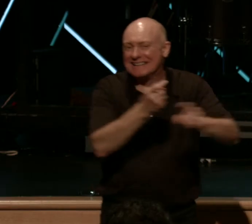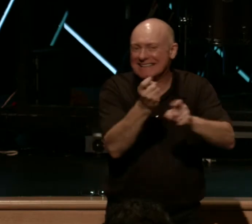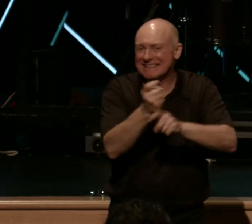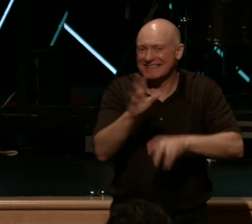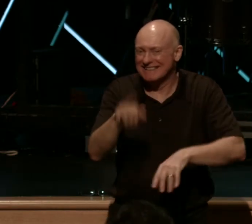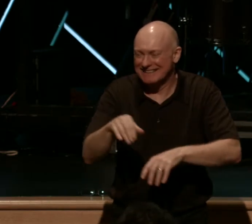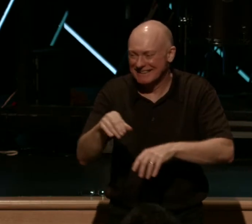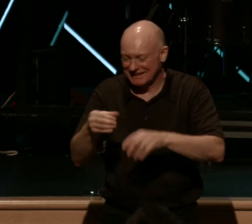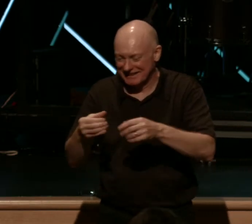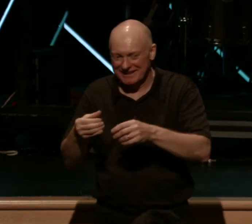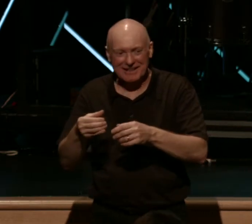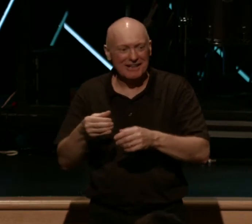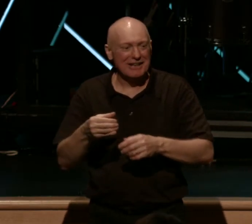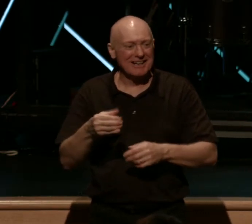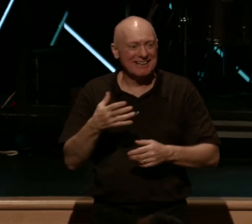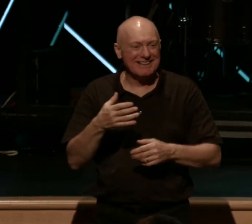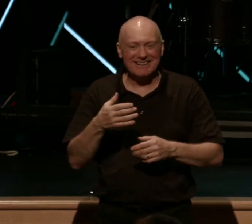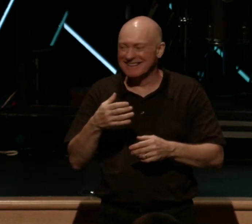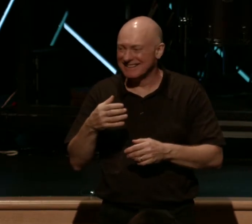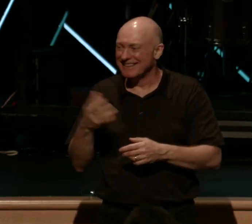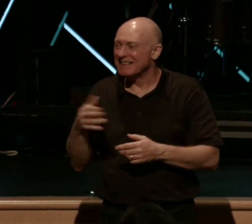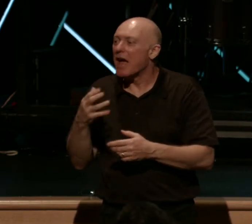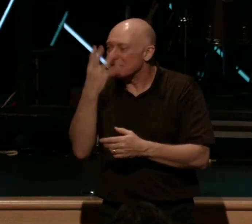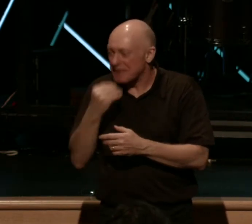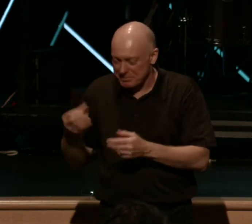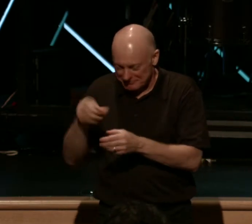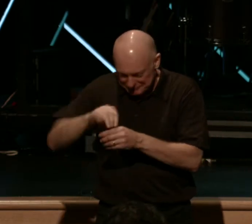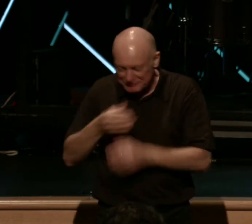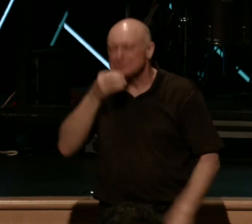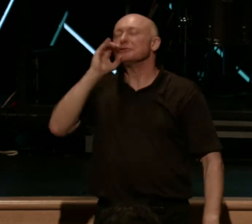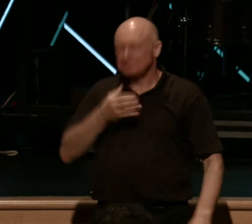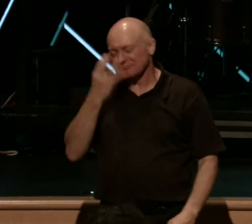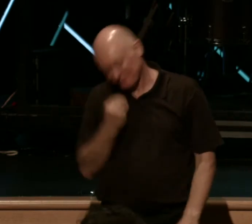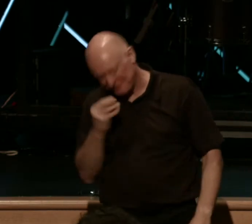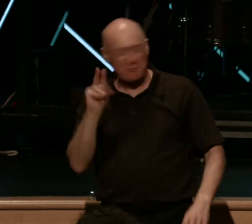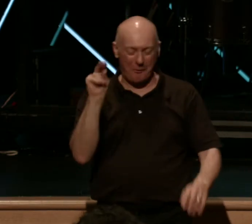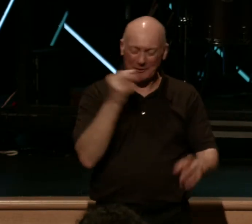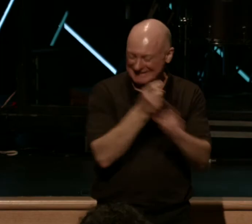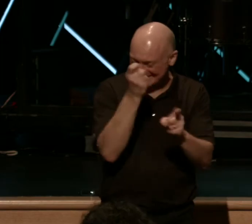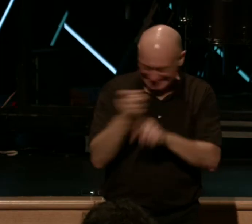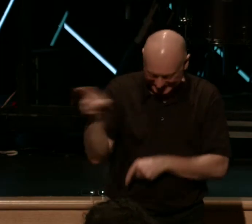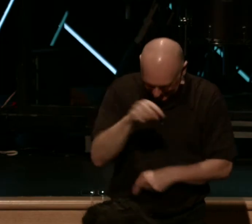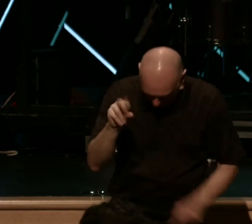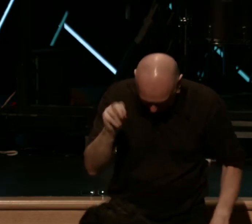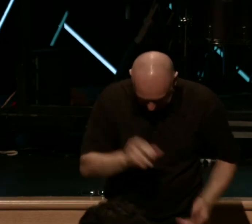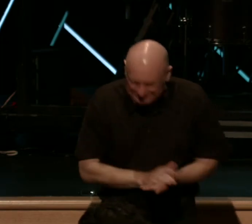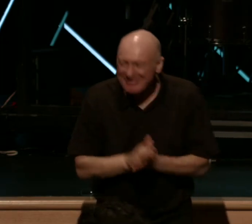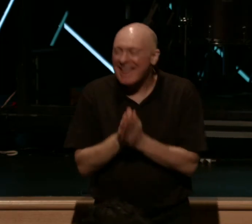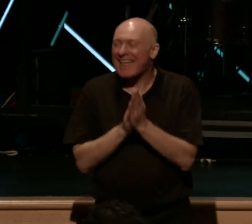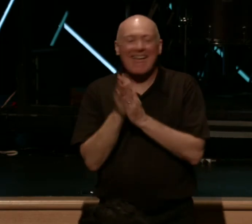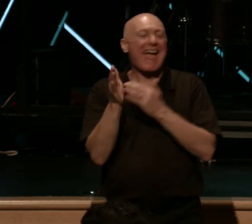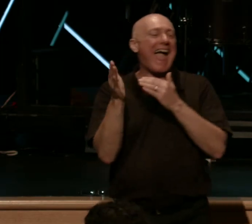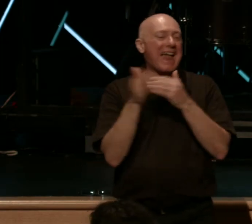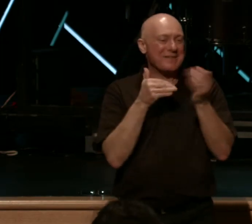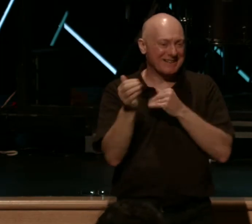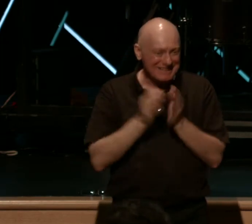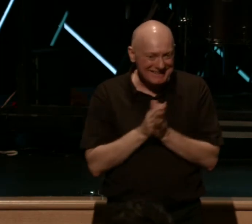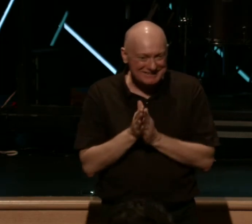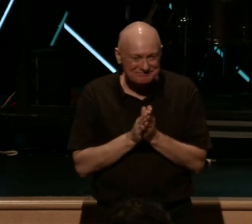NyQuil. We thought about it. No, we thought about it. I thought about it, but I didn't think that'd be good. But anyway, I mean, we